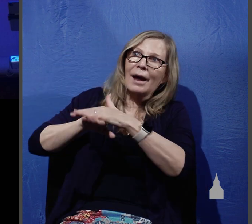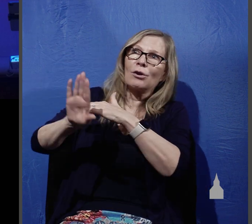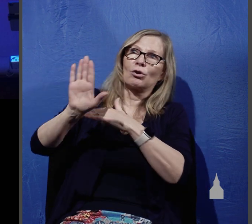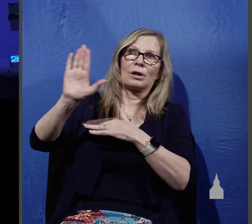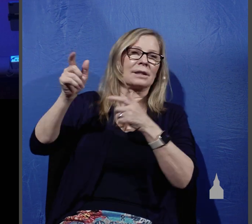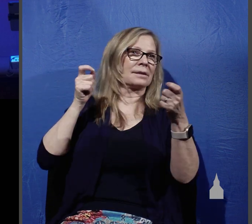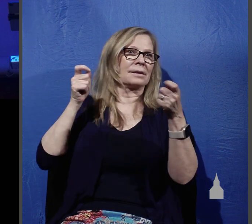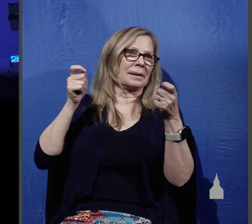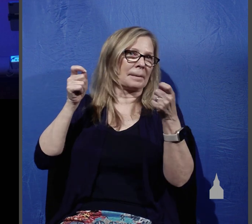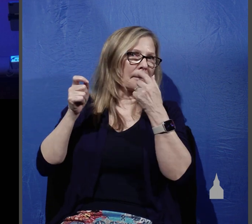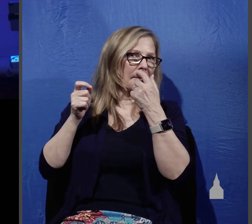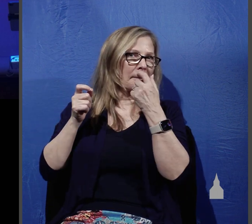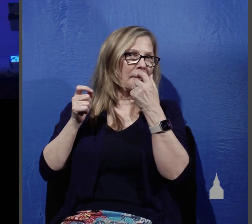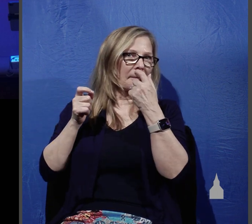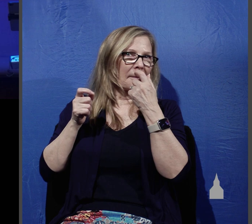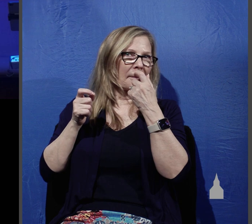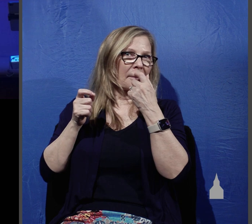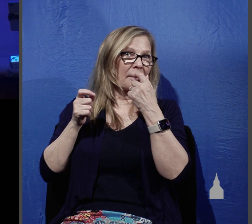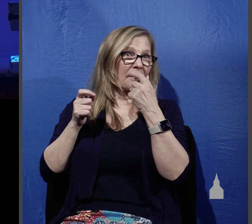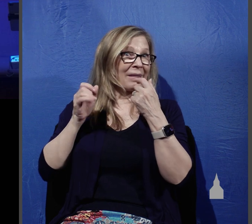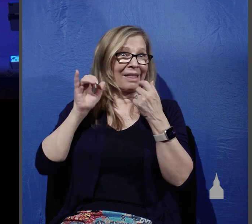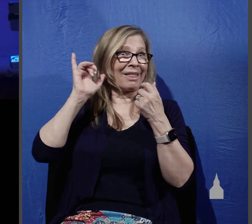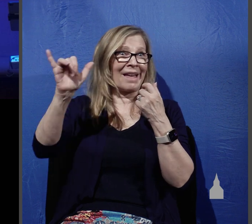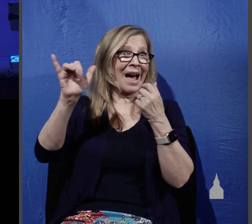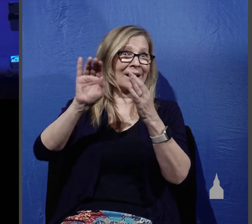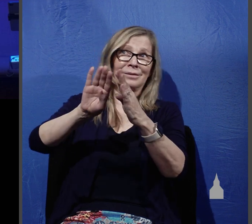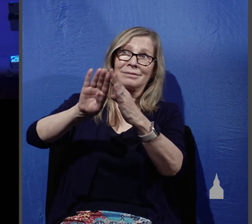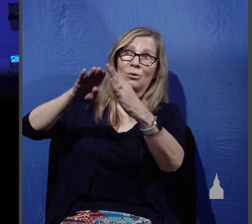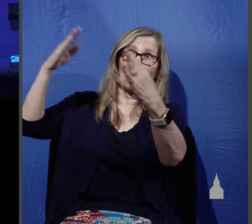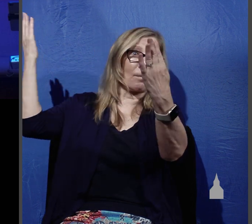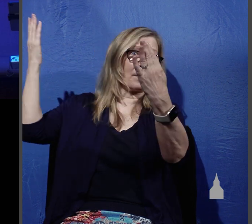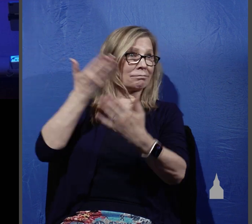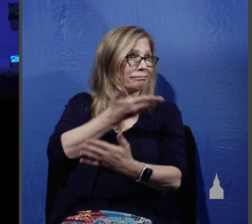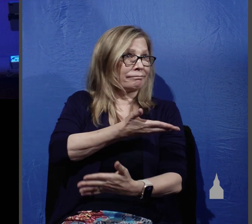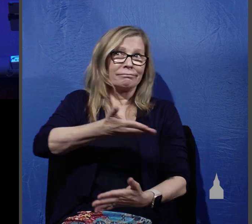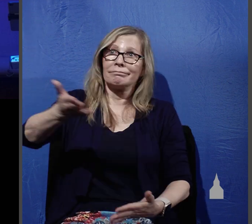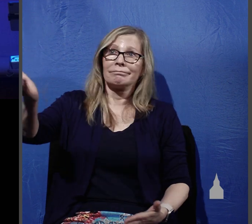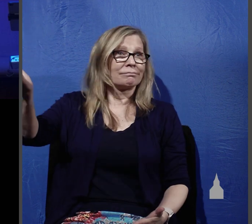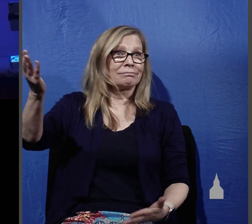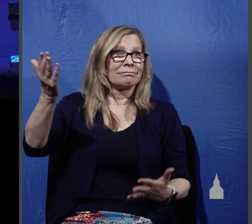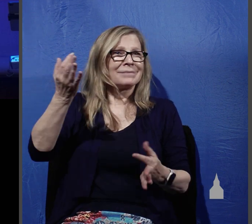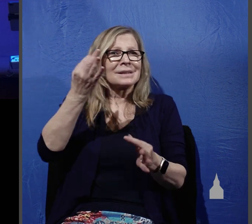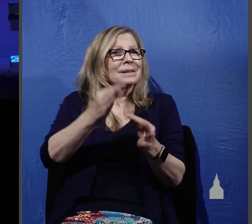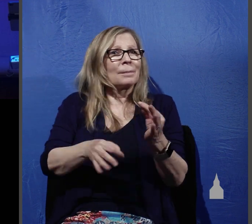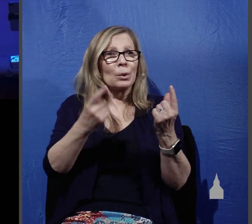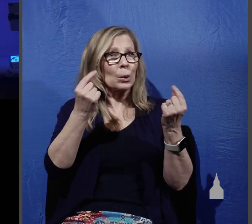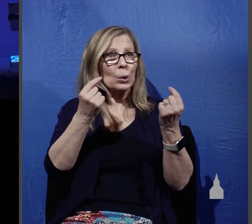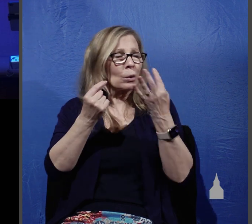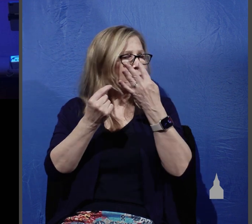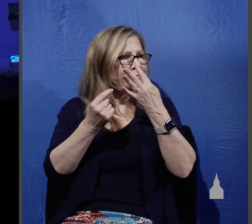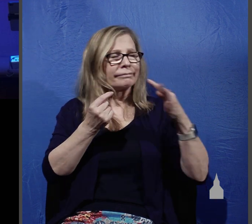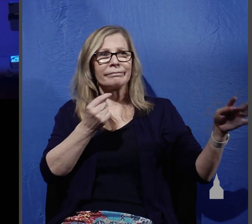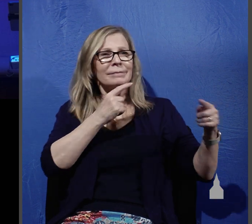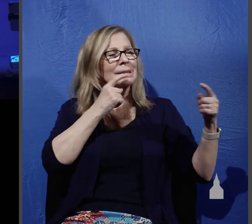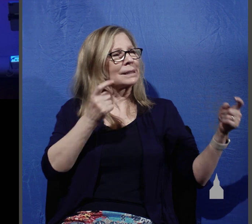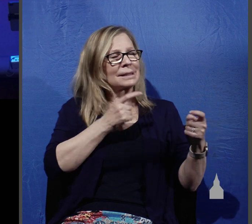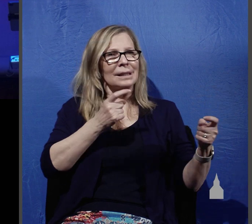and that's that's available it's available to you if you'll simply turn from your sin acknowledge your sin